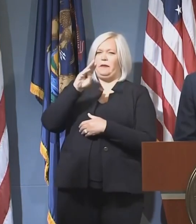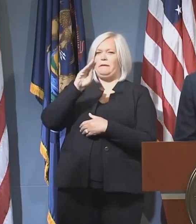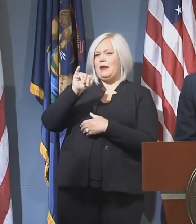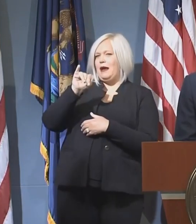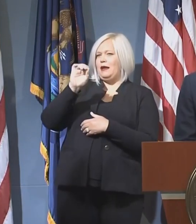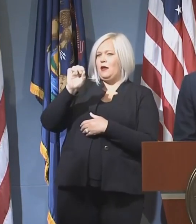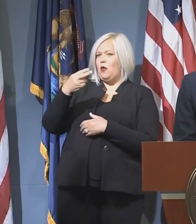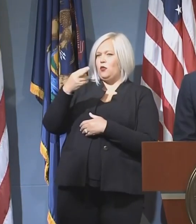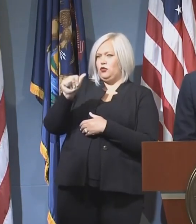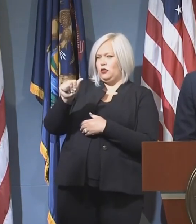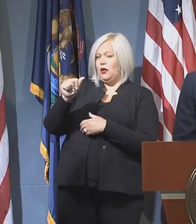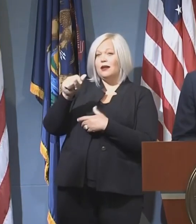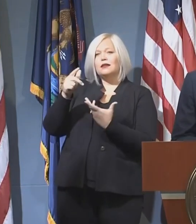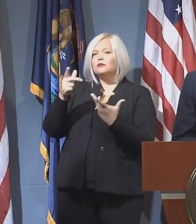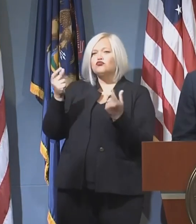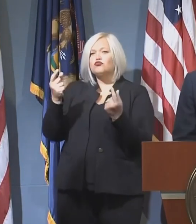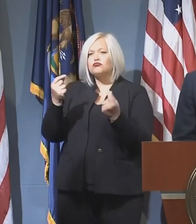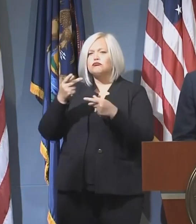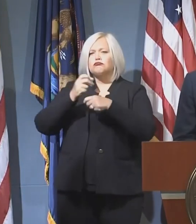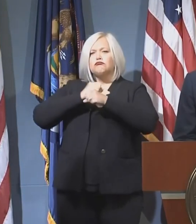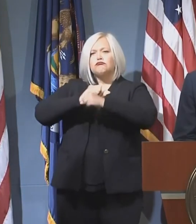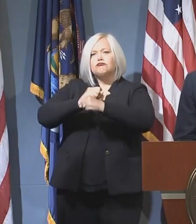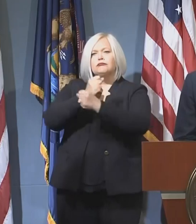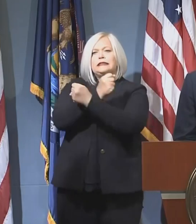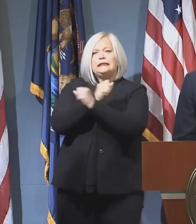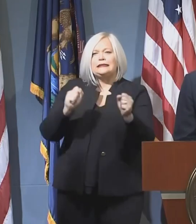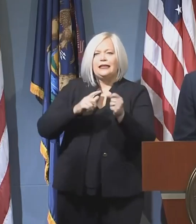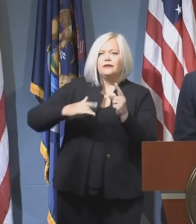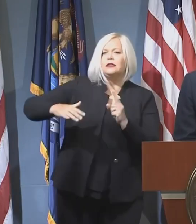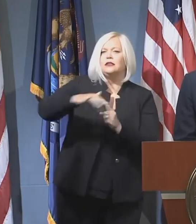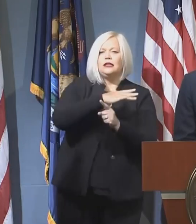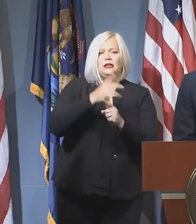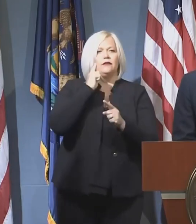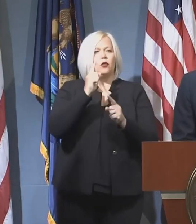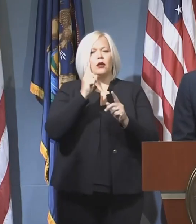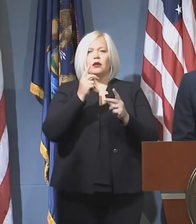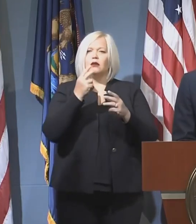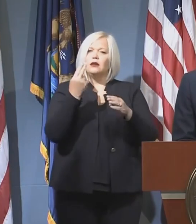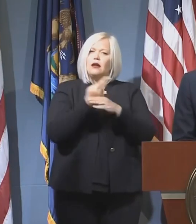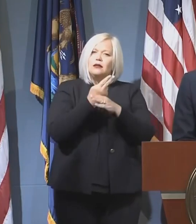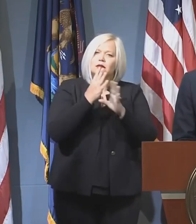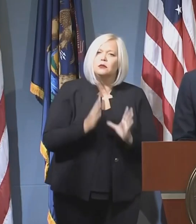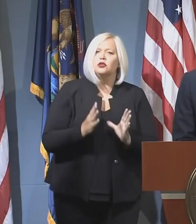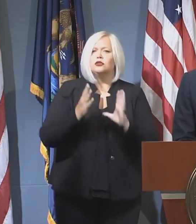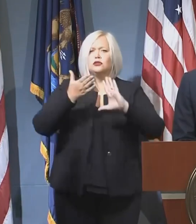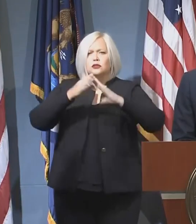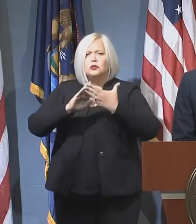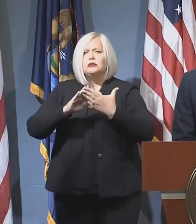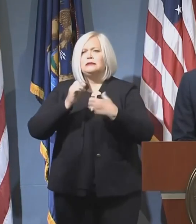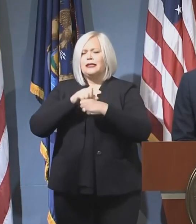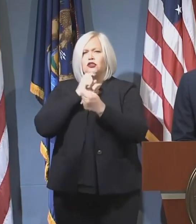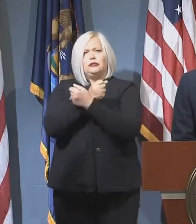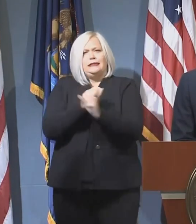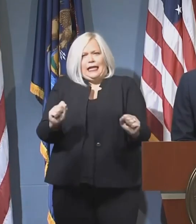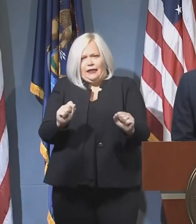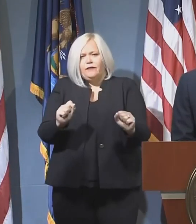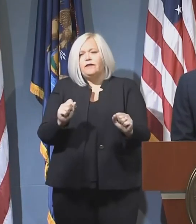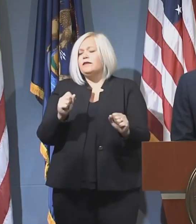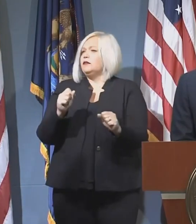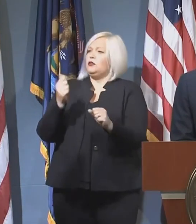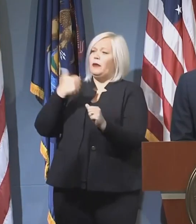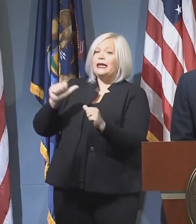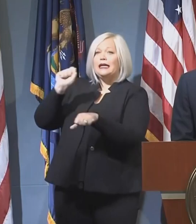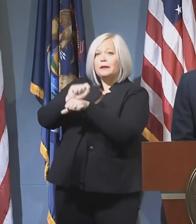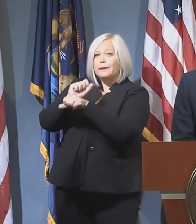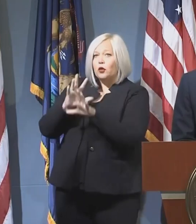is ensuring workplace safety for workers, for customers, and for communities. And I would, again, plug any employer out there